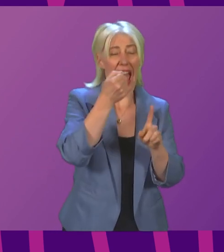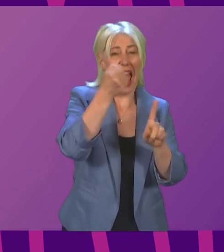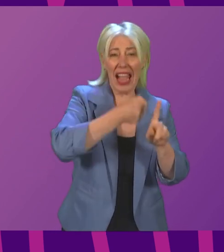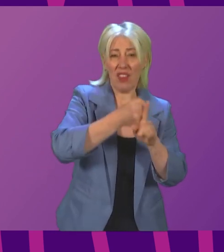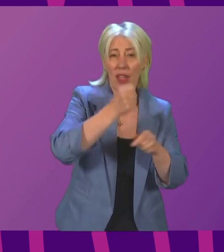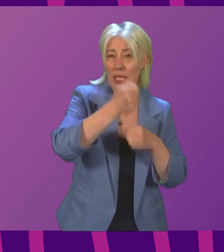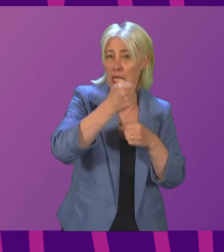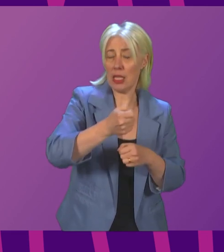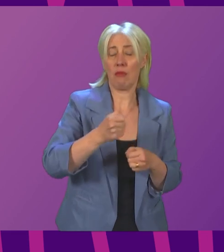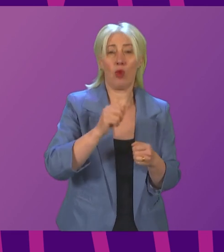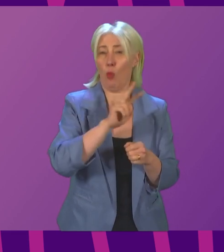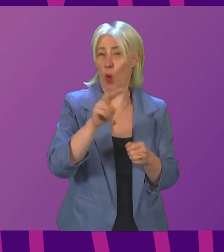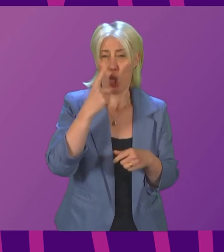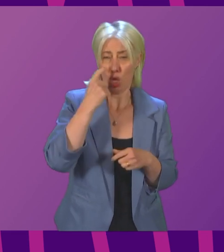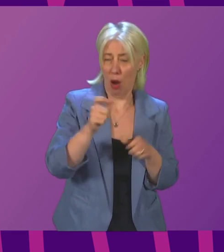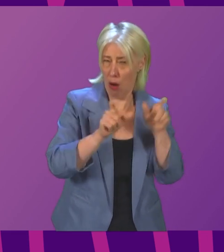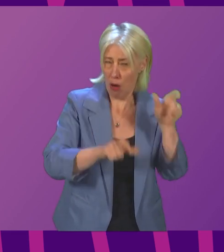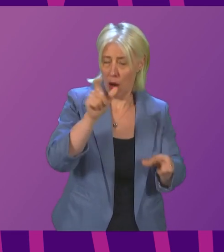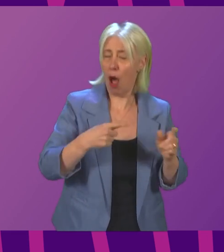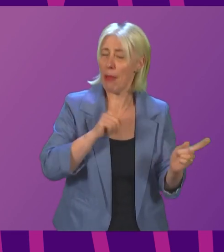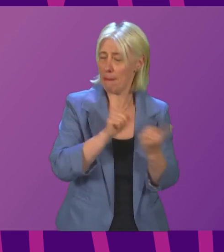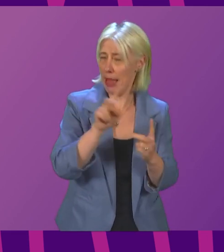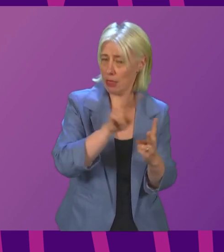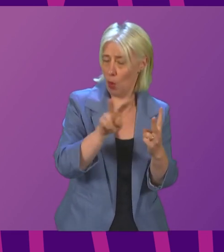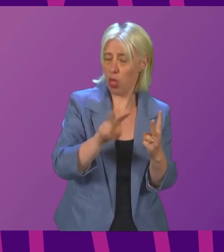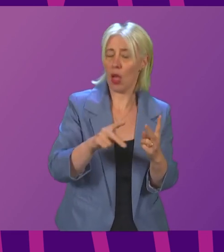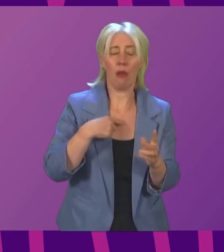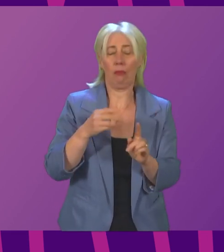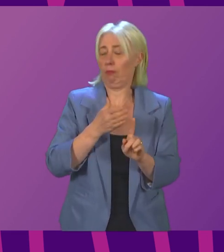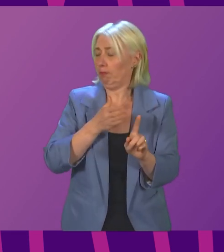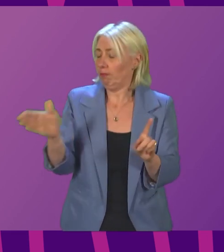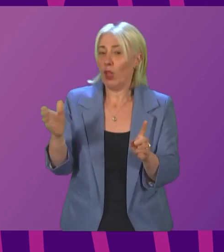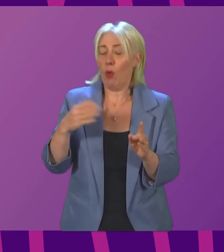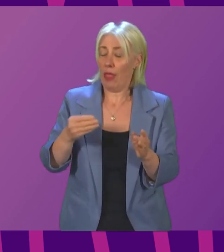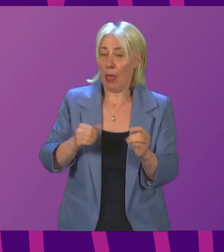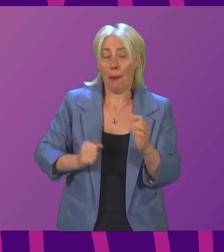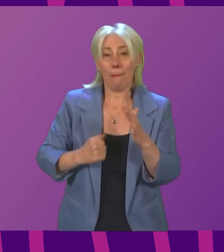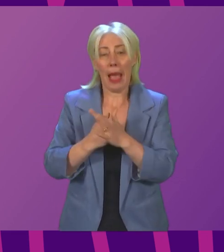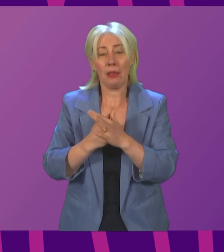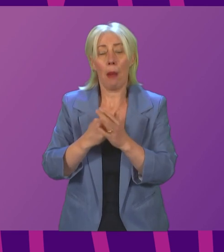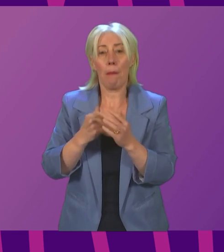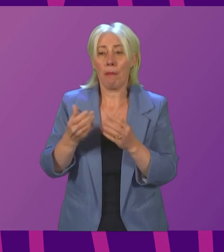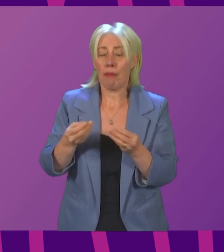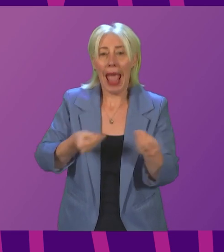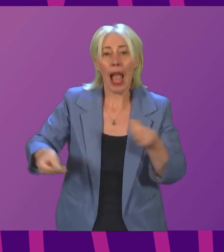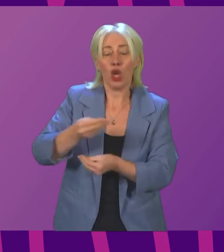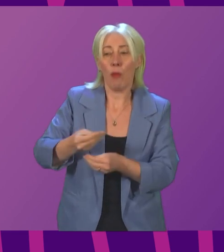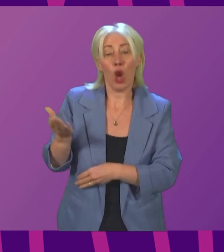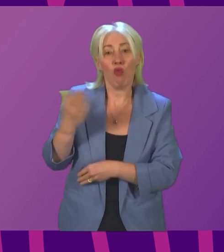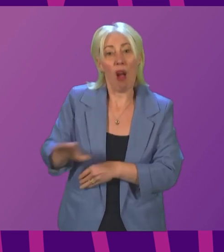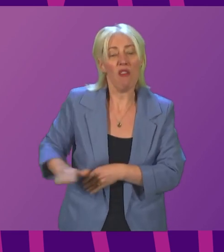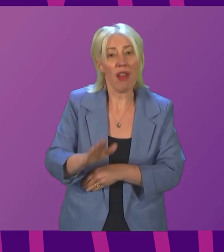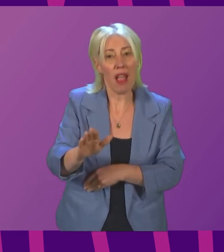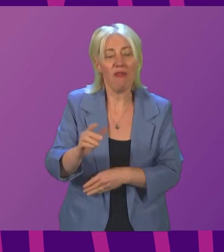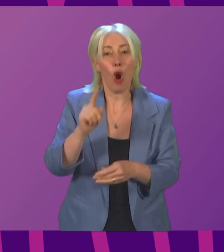It is also why we have moved away from our previous commitment to maximum economic recovery of oil and gas and have embarked on discussions